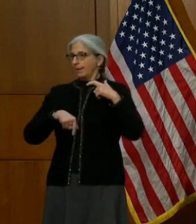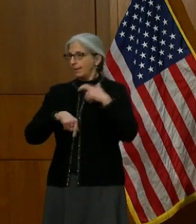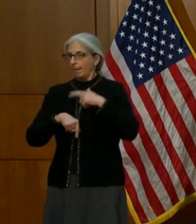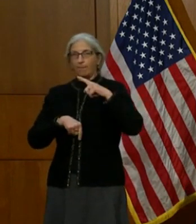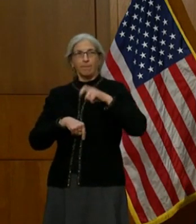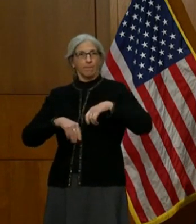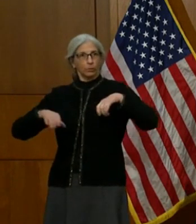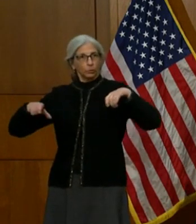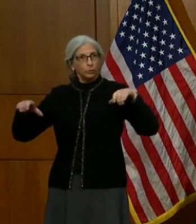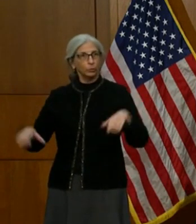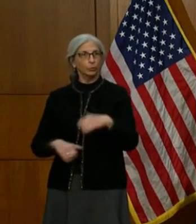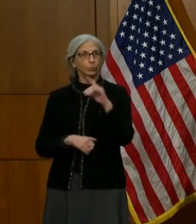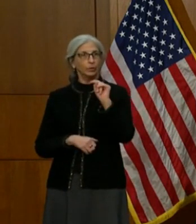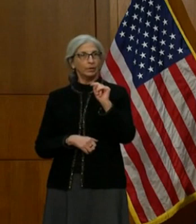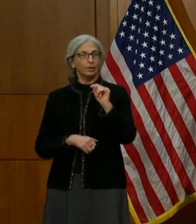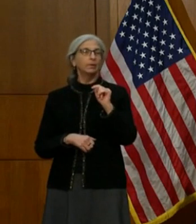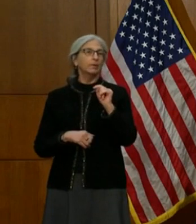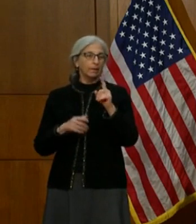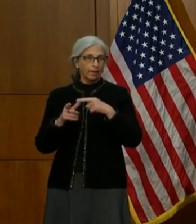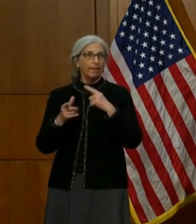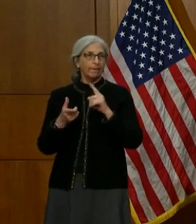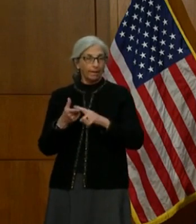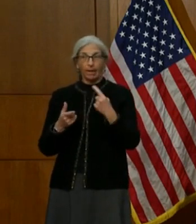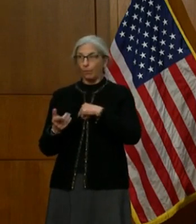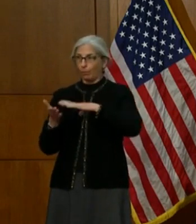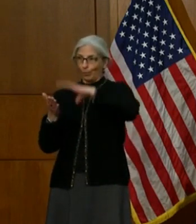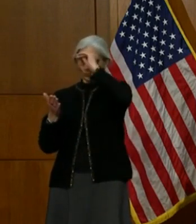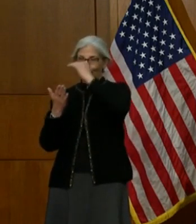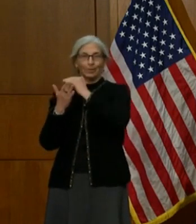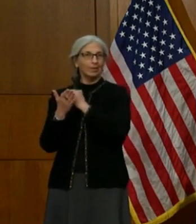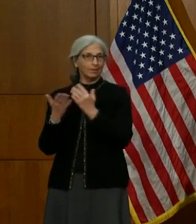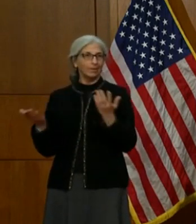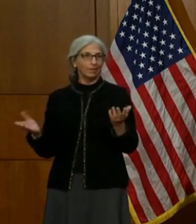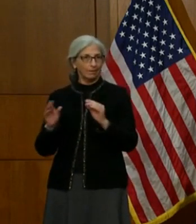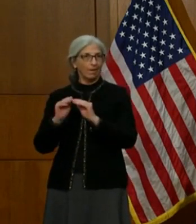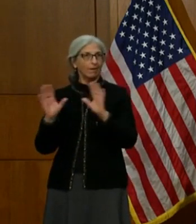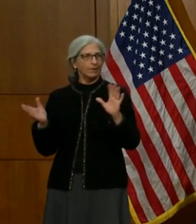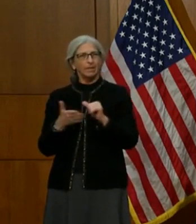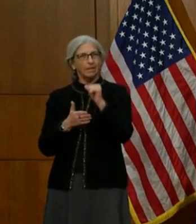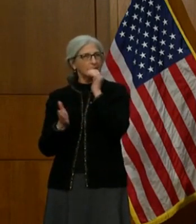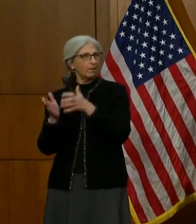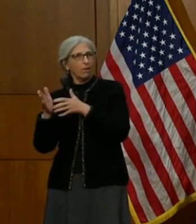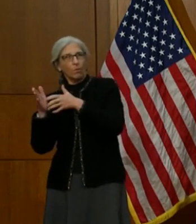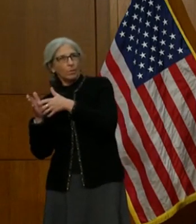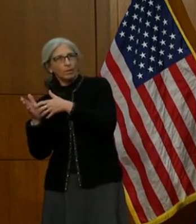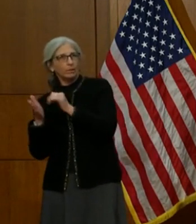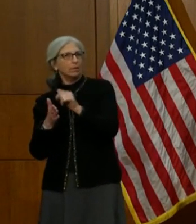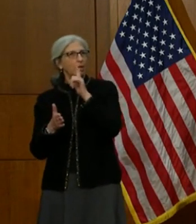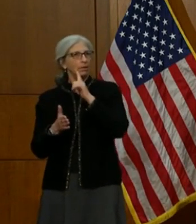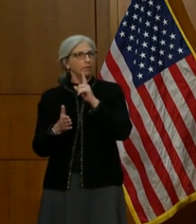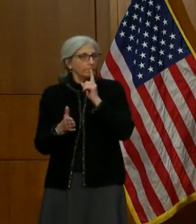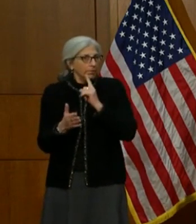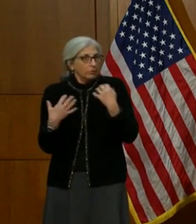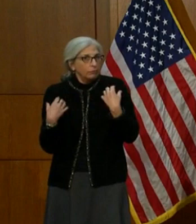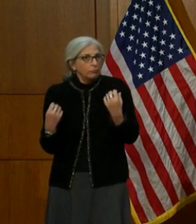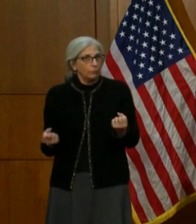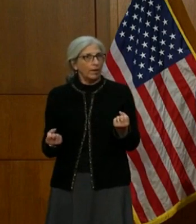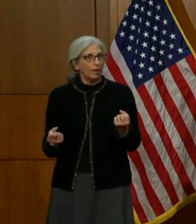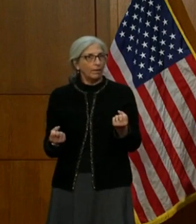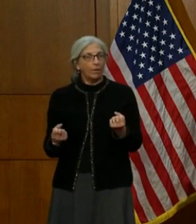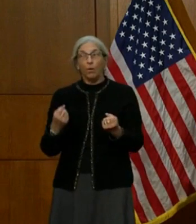operationalized, that's where great learning occurs. And that's not a weakness, that's a strength. And one of the specific